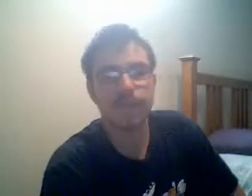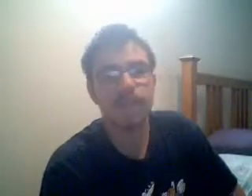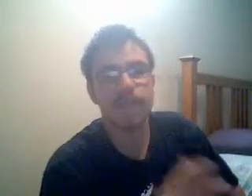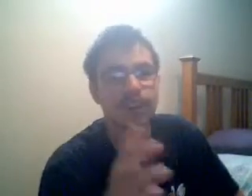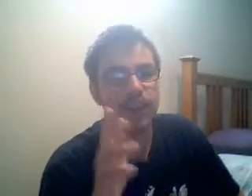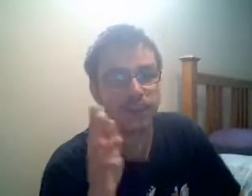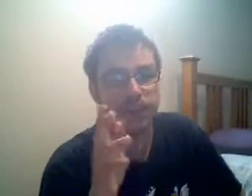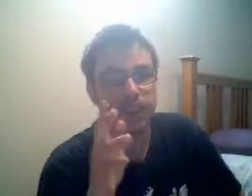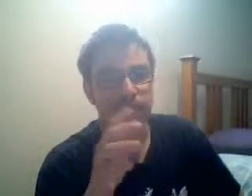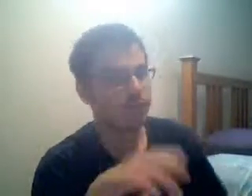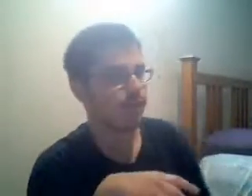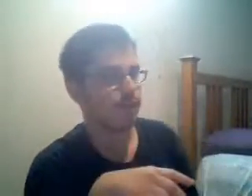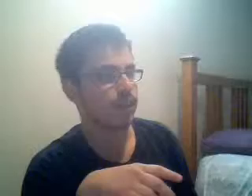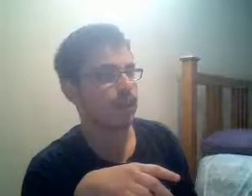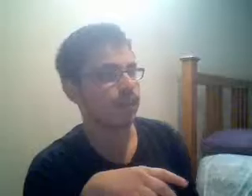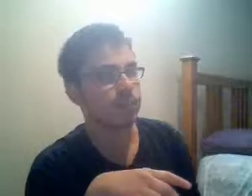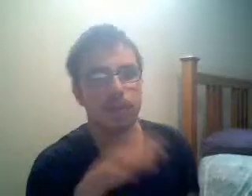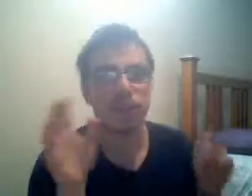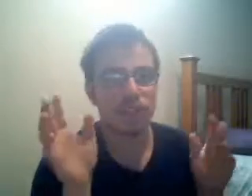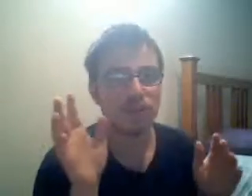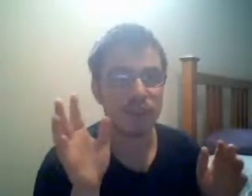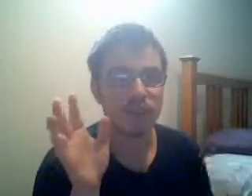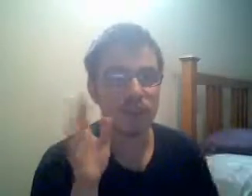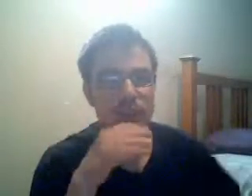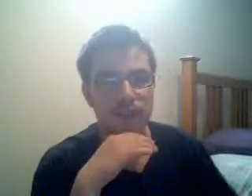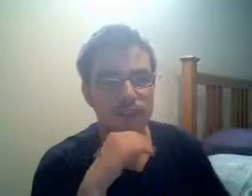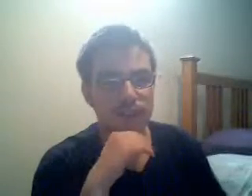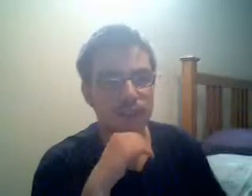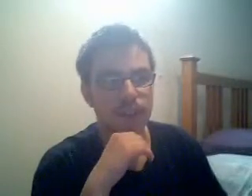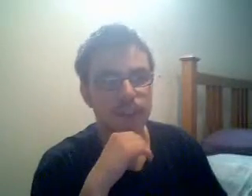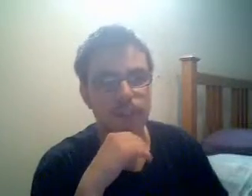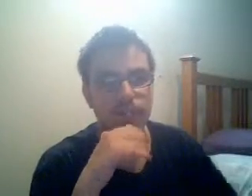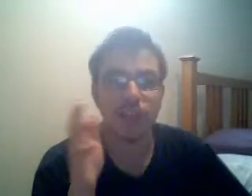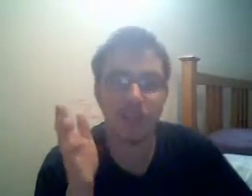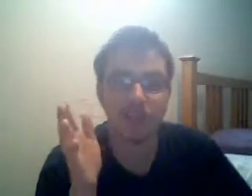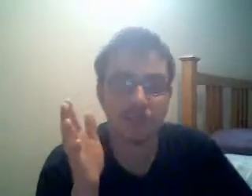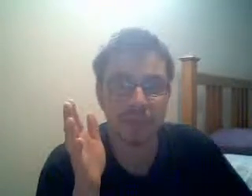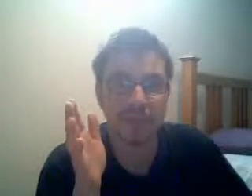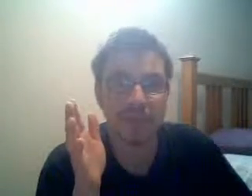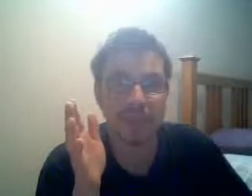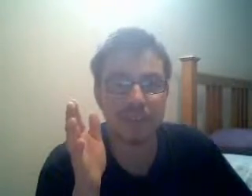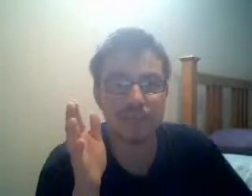Infinite in every way. Infinite type of 3D structure. Infinite... Um... Time you can play on it.